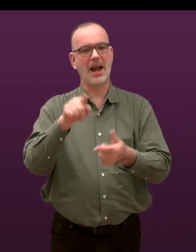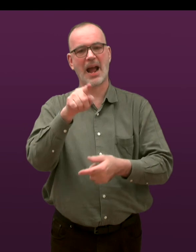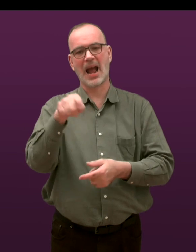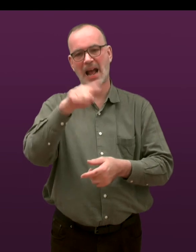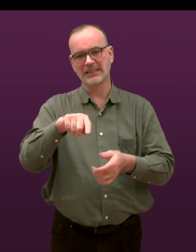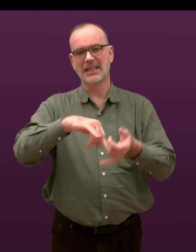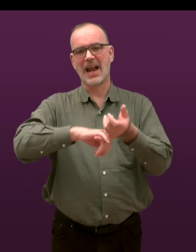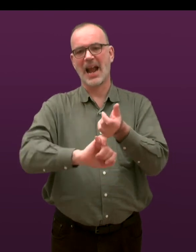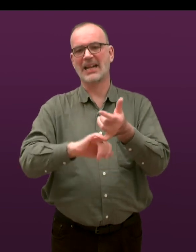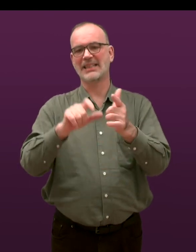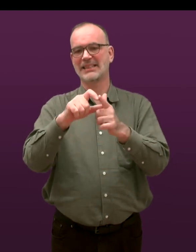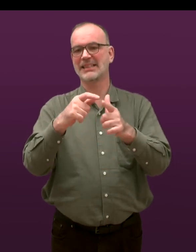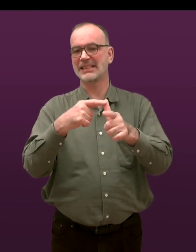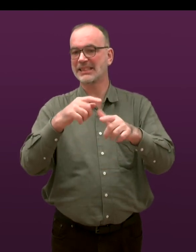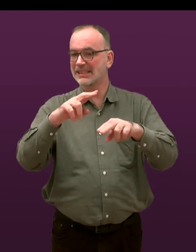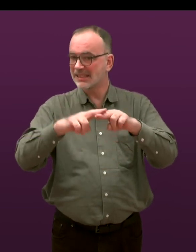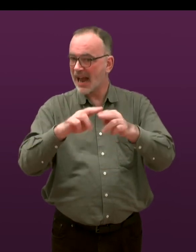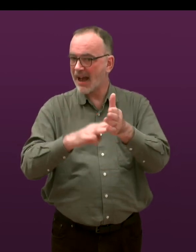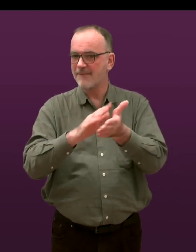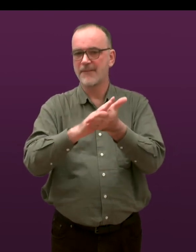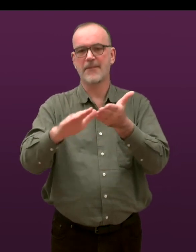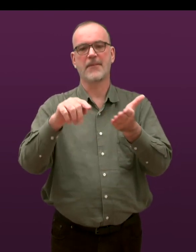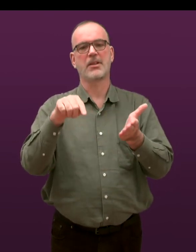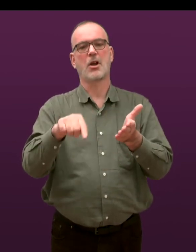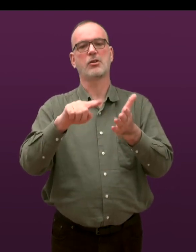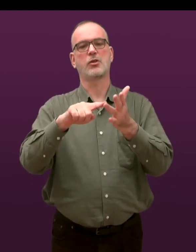sdafmh.org.uk